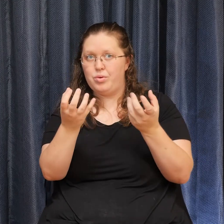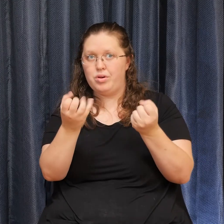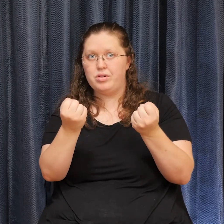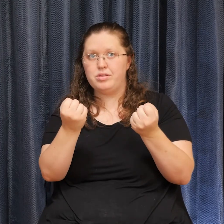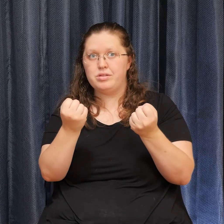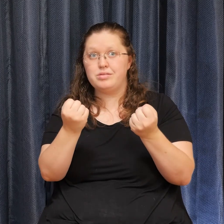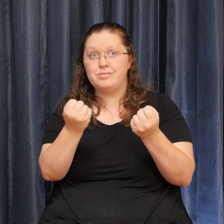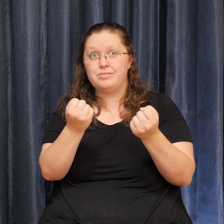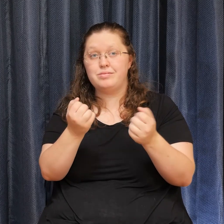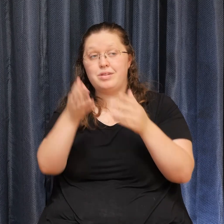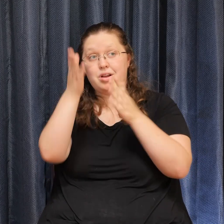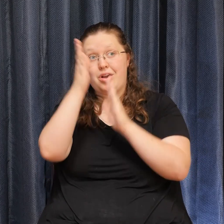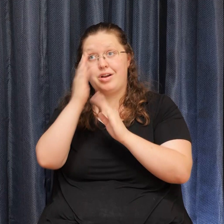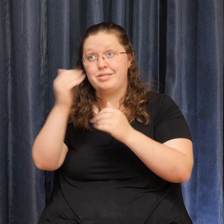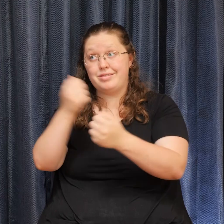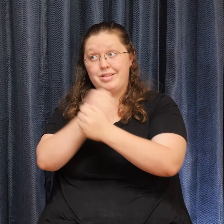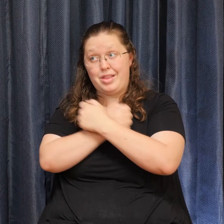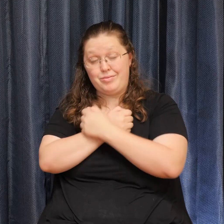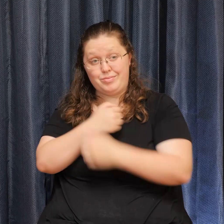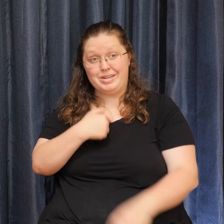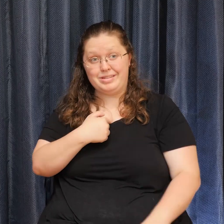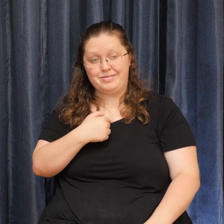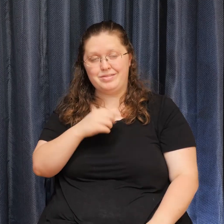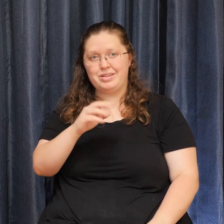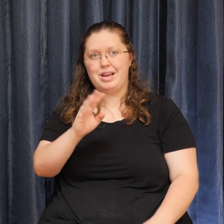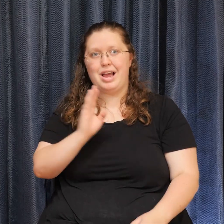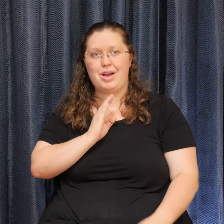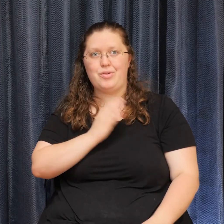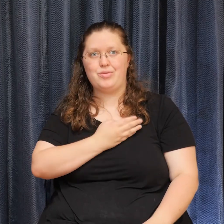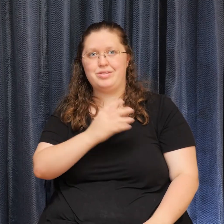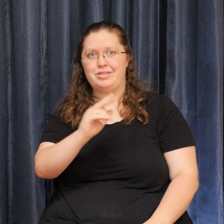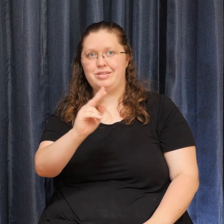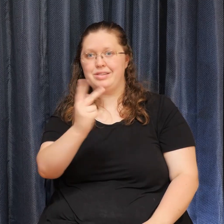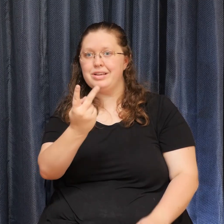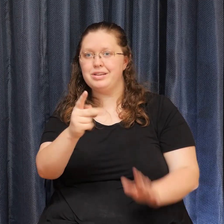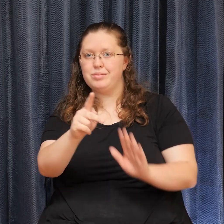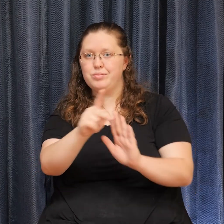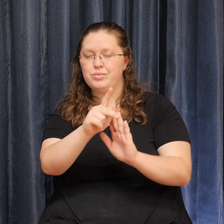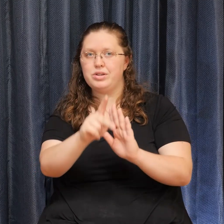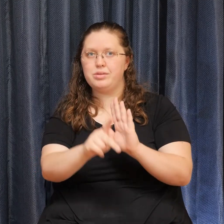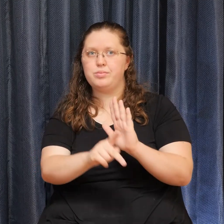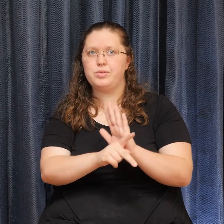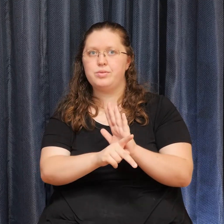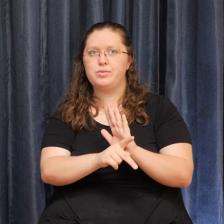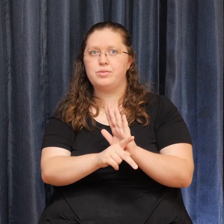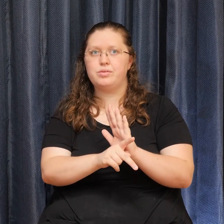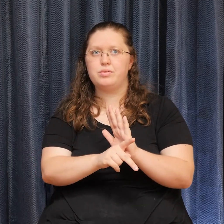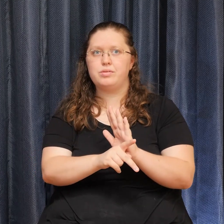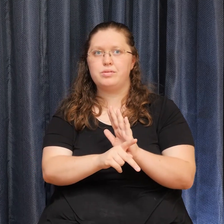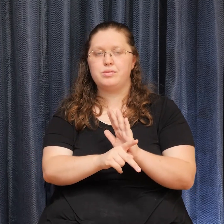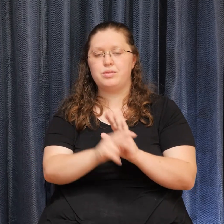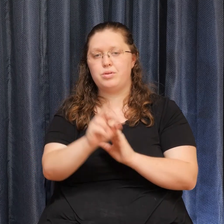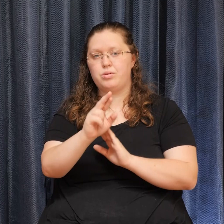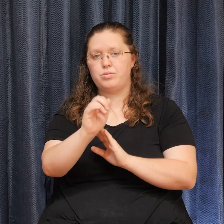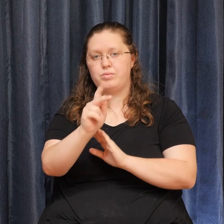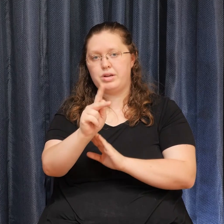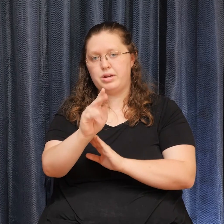The second principle That we had Called to our attention By Rick Busby And it also